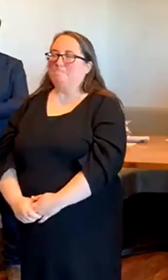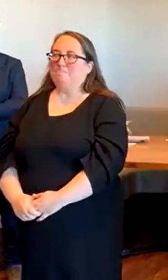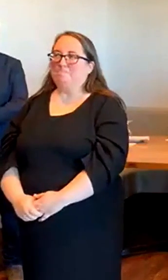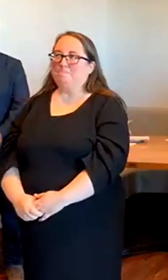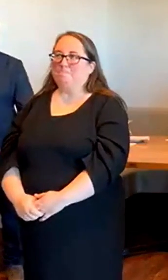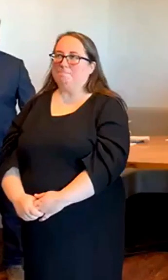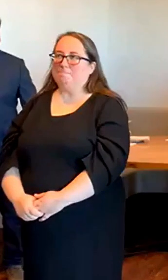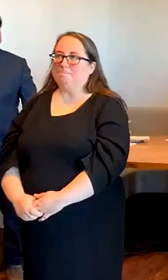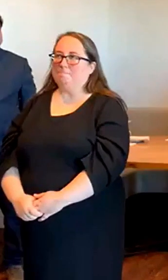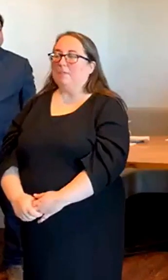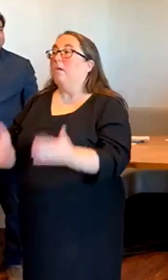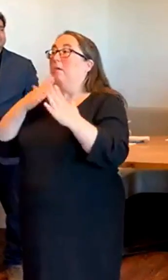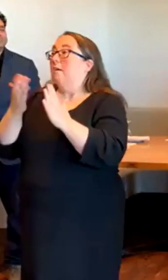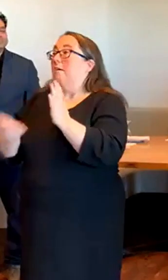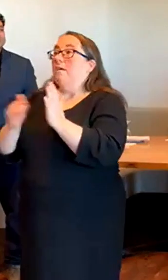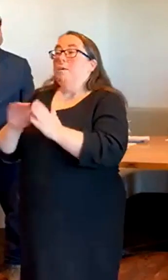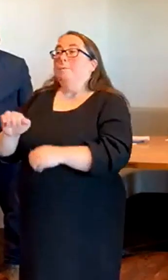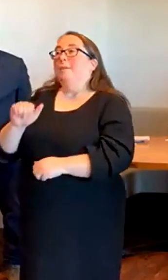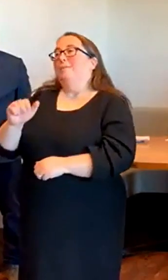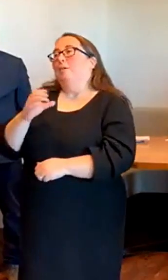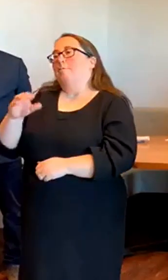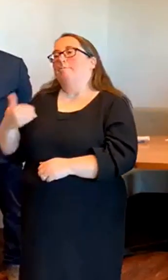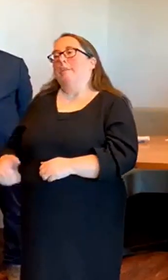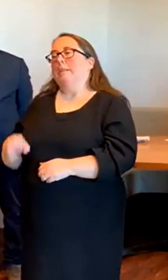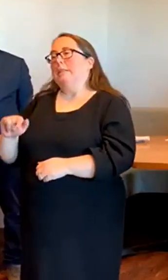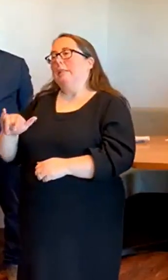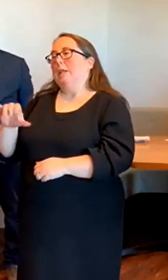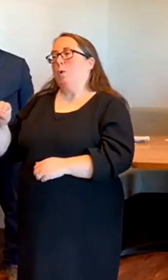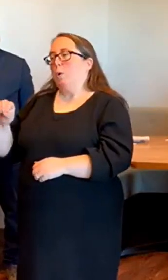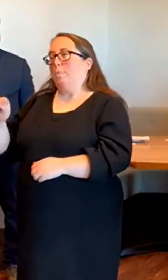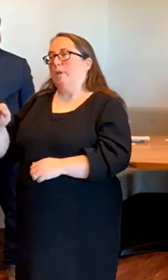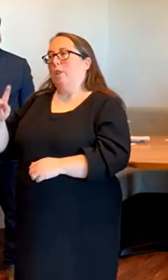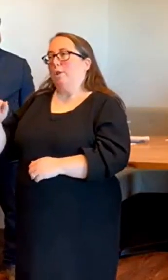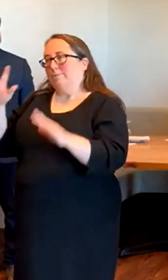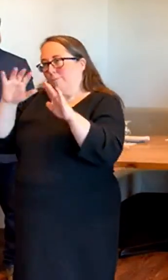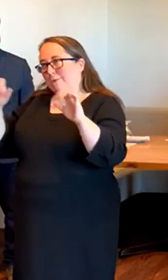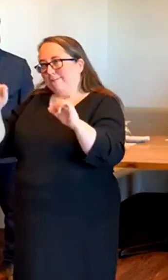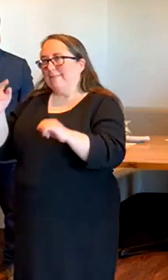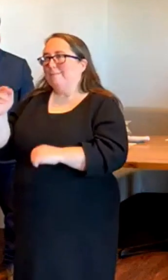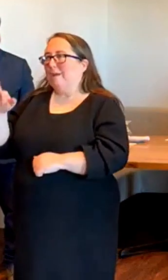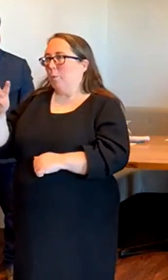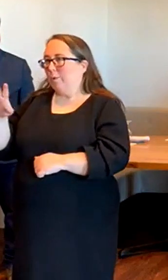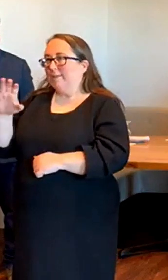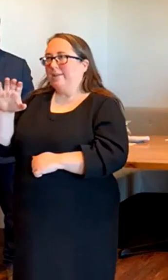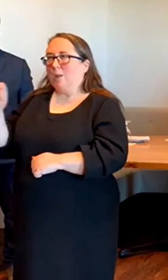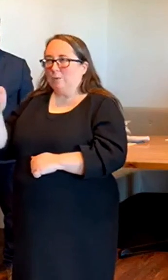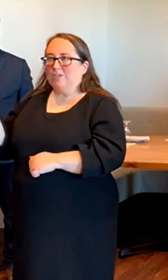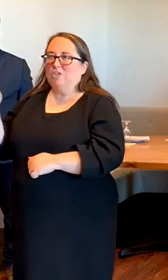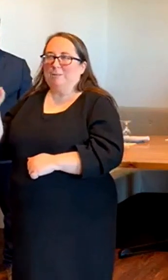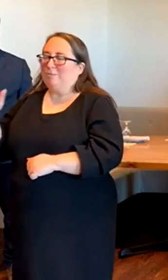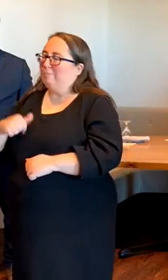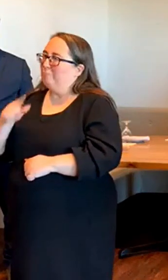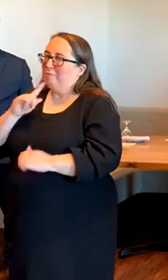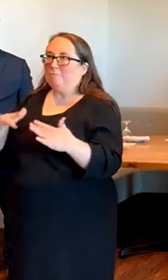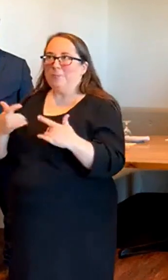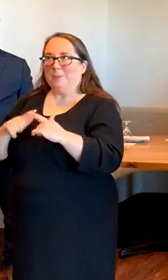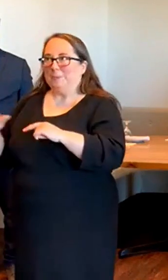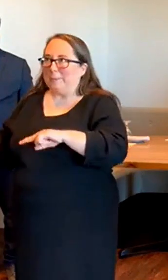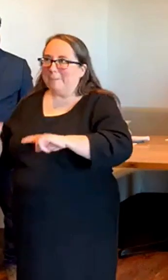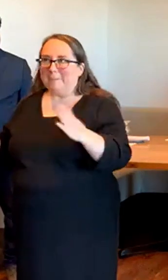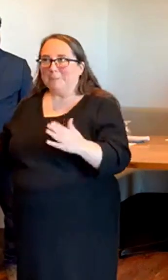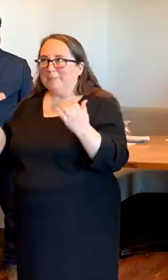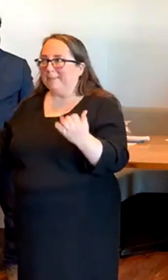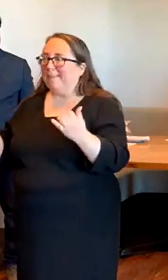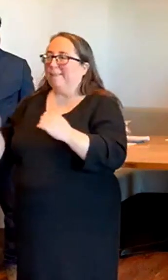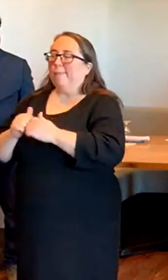Thank you again, Amanda. again, I'm Leonardo McLarty and President of Howard County Chamber. And again, it's my pleasure to be here with our partner